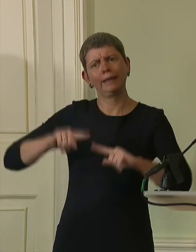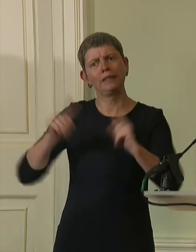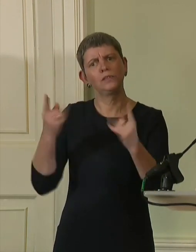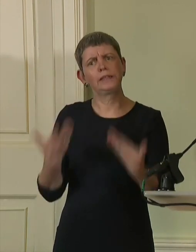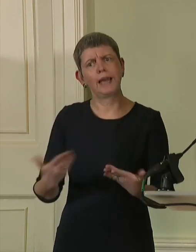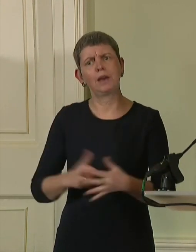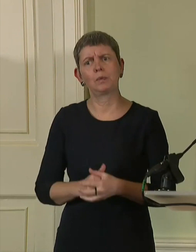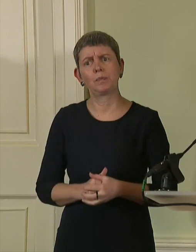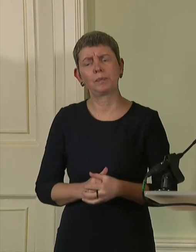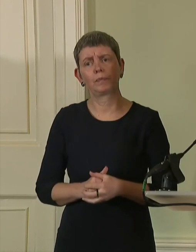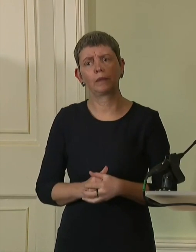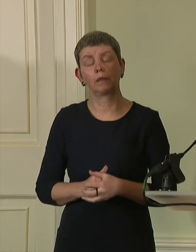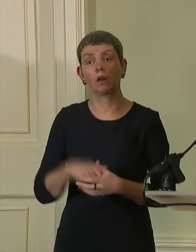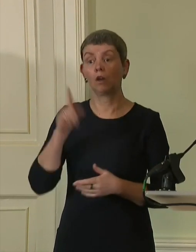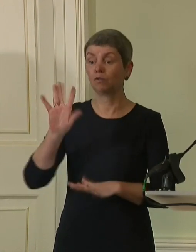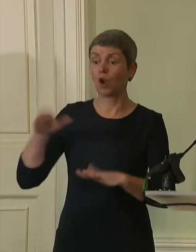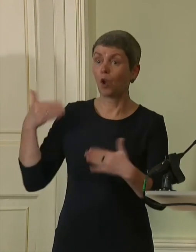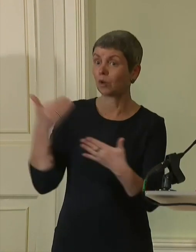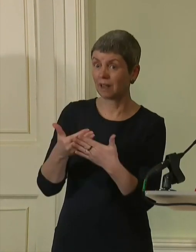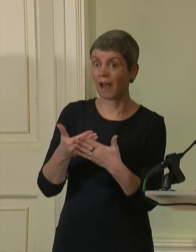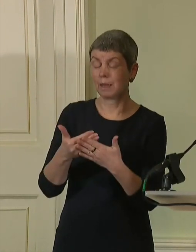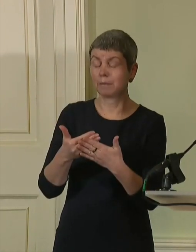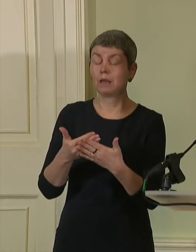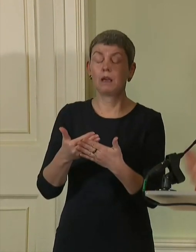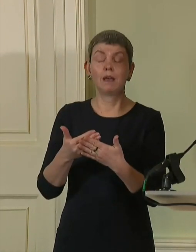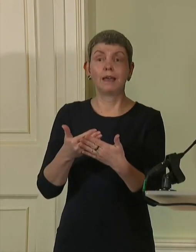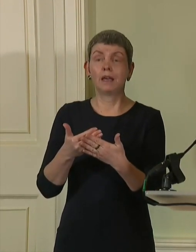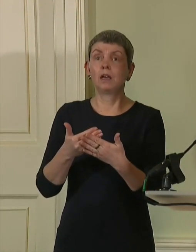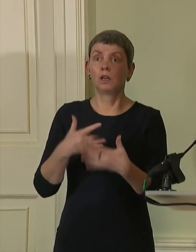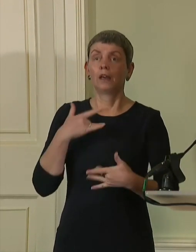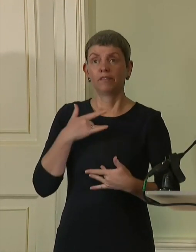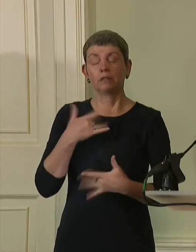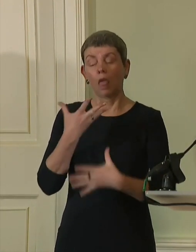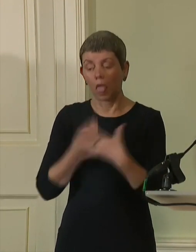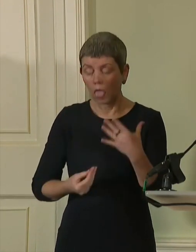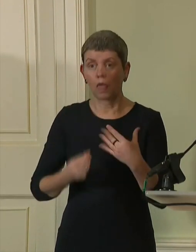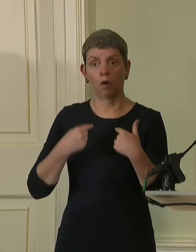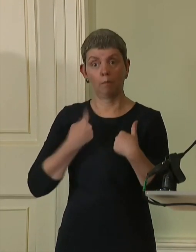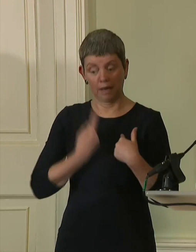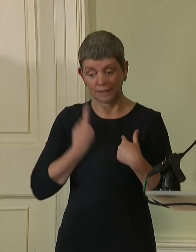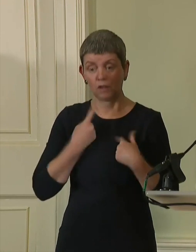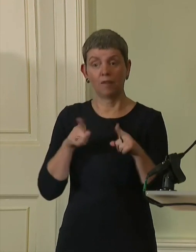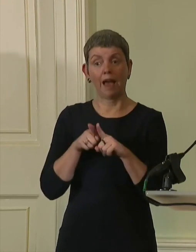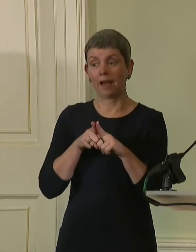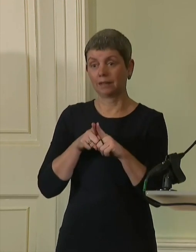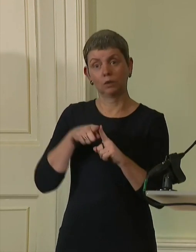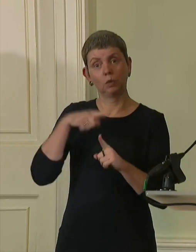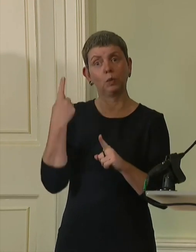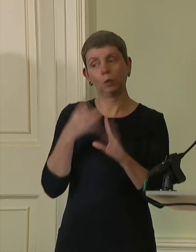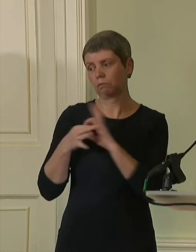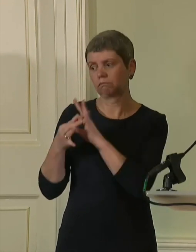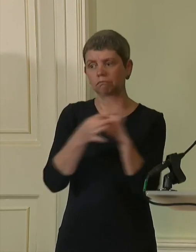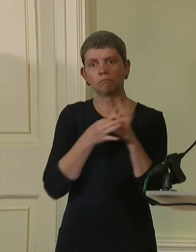for a long time without it being apparent, it takes its toll on you and on those around you. And if that is true